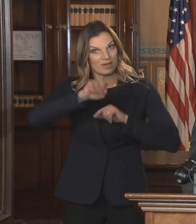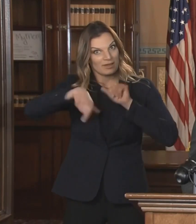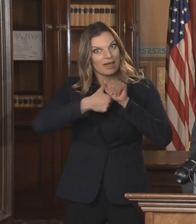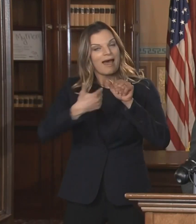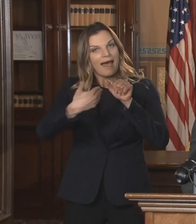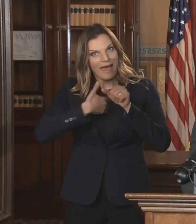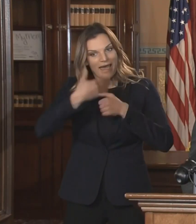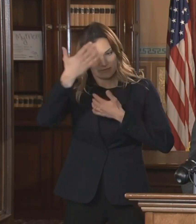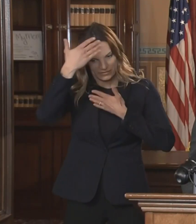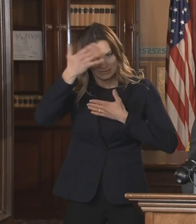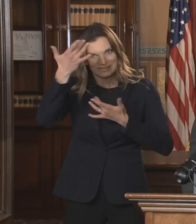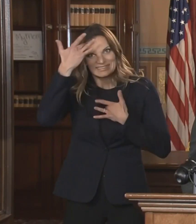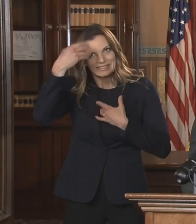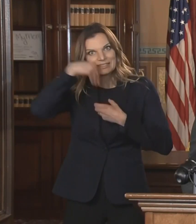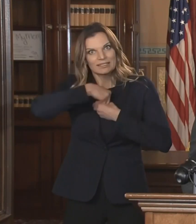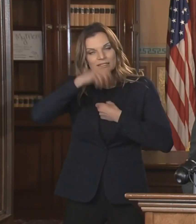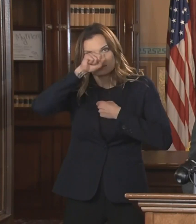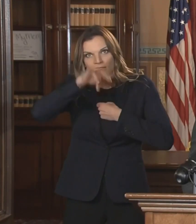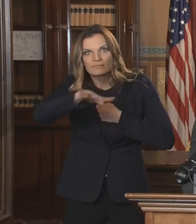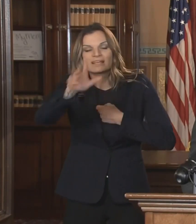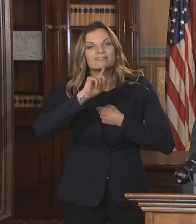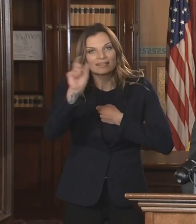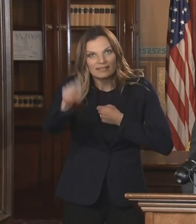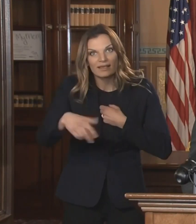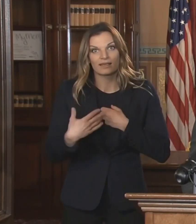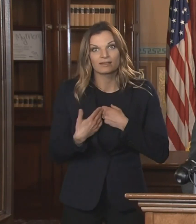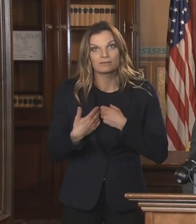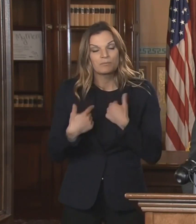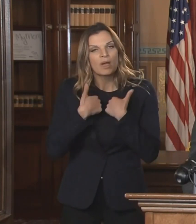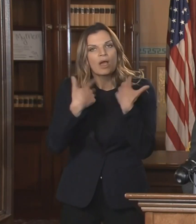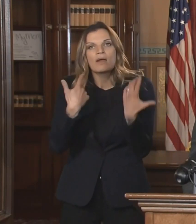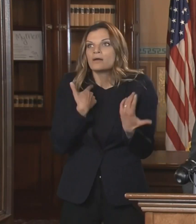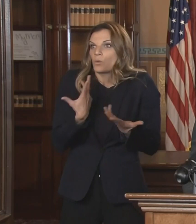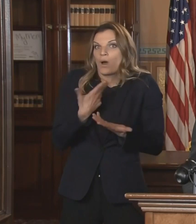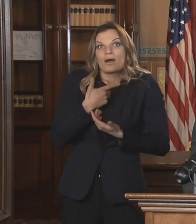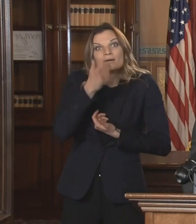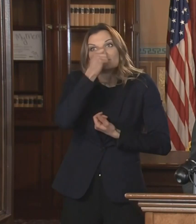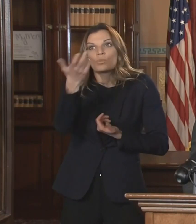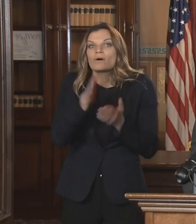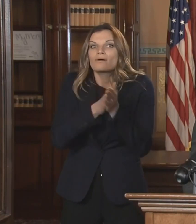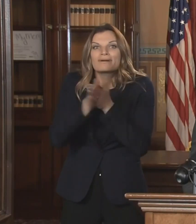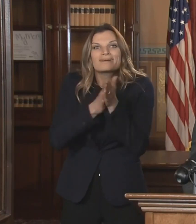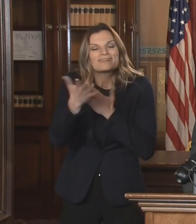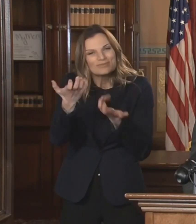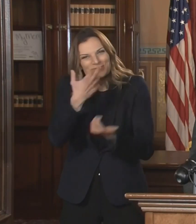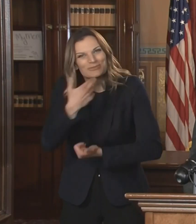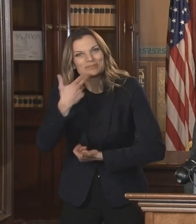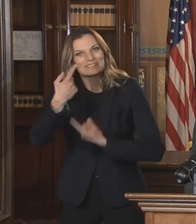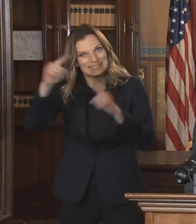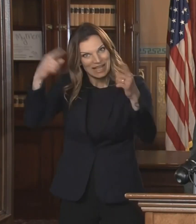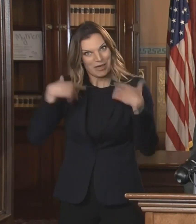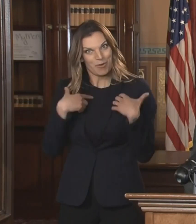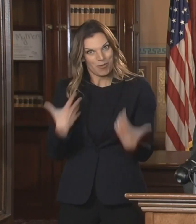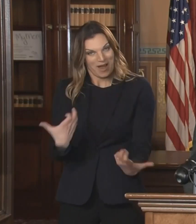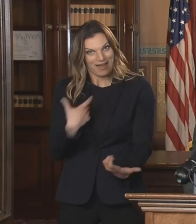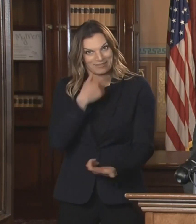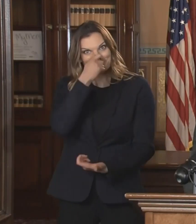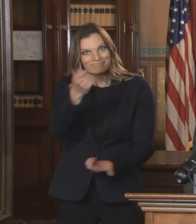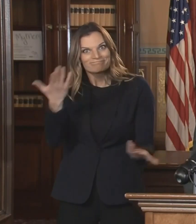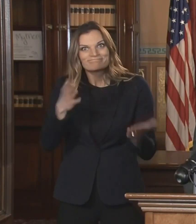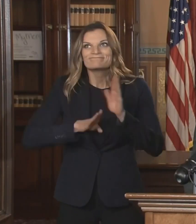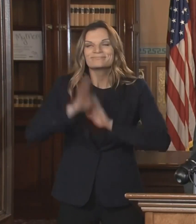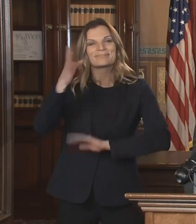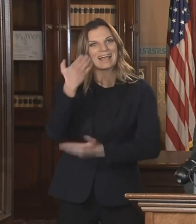succeed. I want to do everything in my power to help them through these tough times. That's why I've asked our